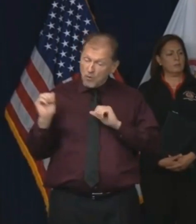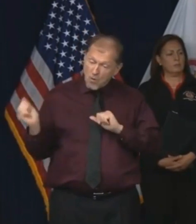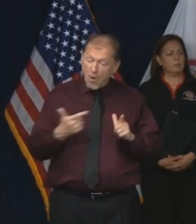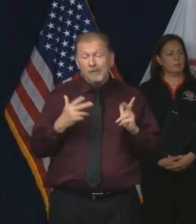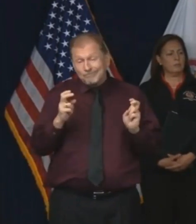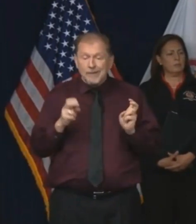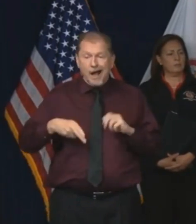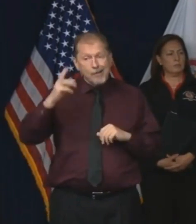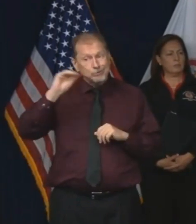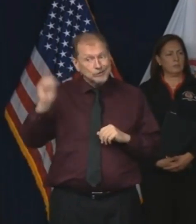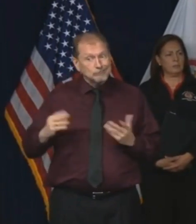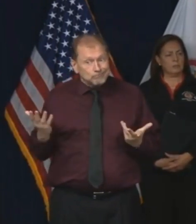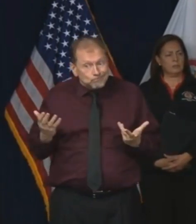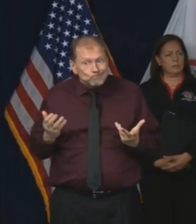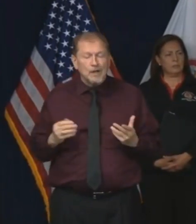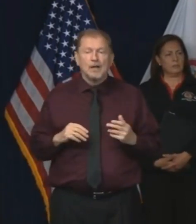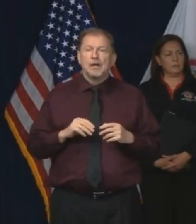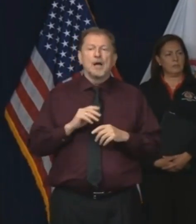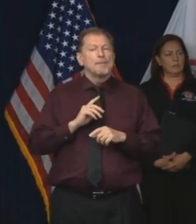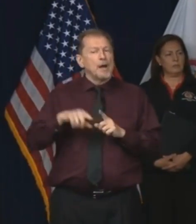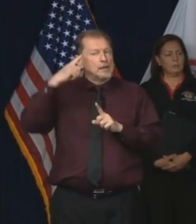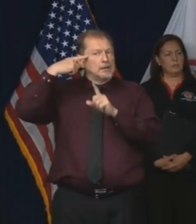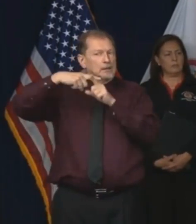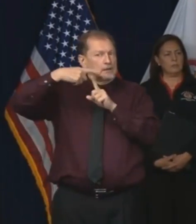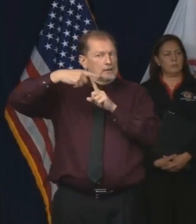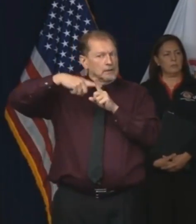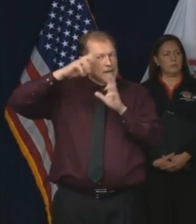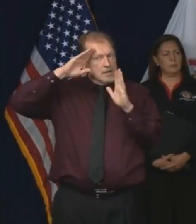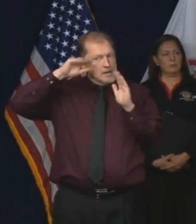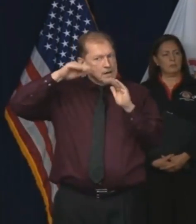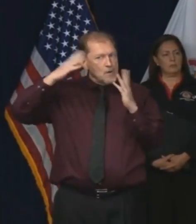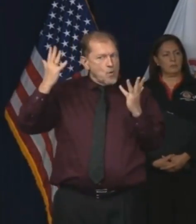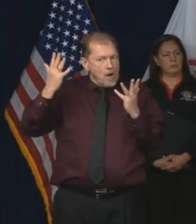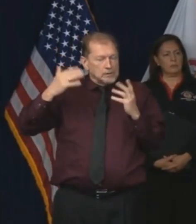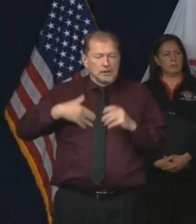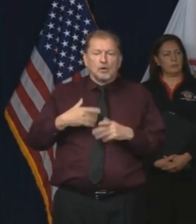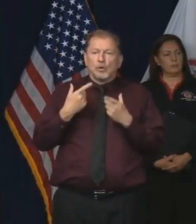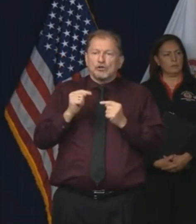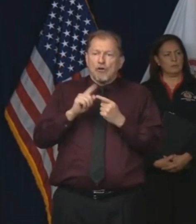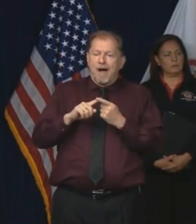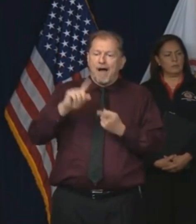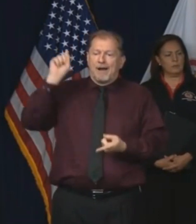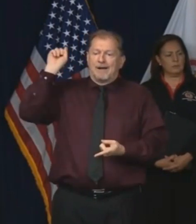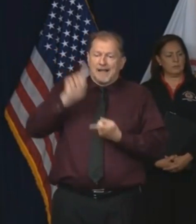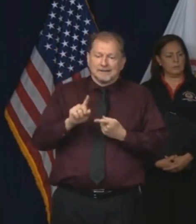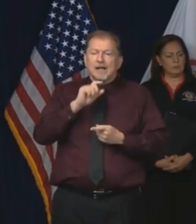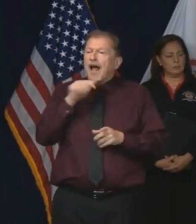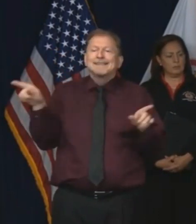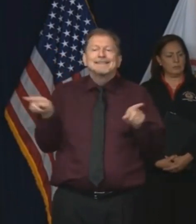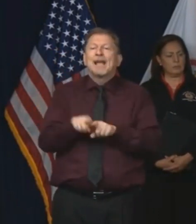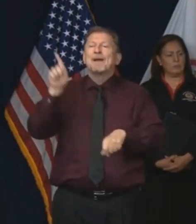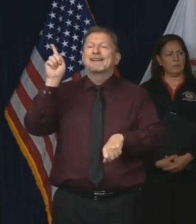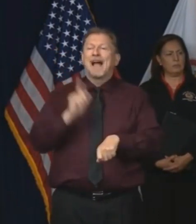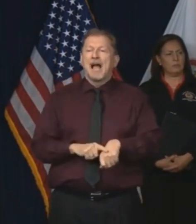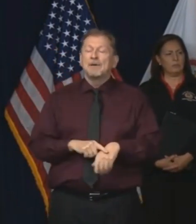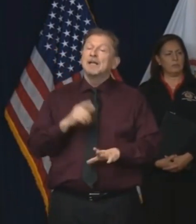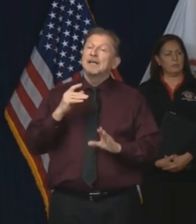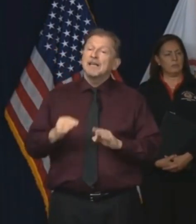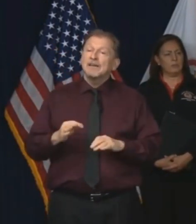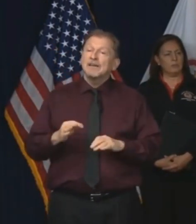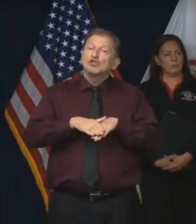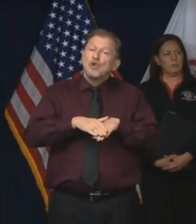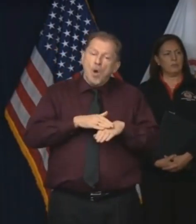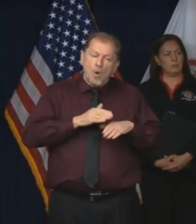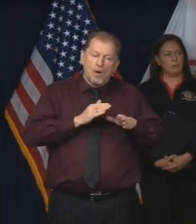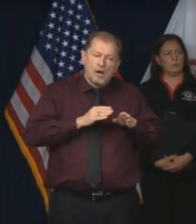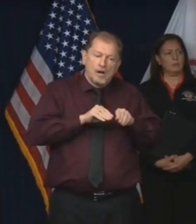guess the only hope that comes with that, the only hope, is that we're able to flatten the curve, meaning that people will get it over time and